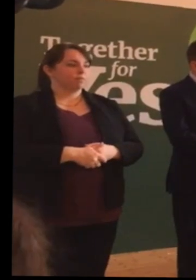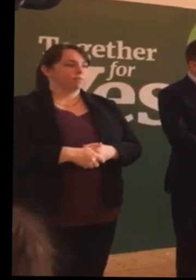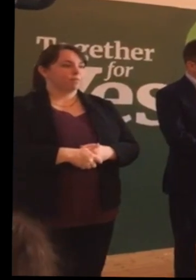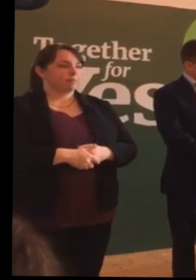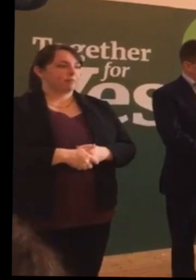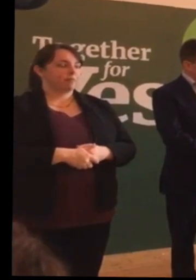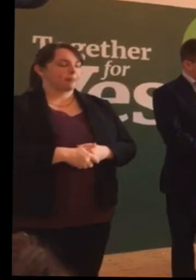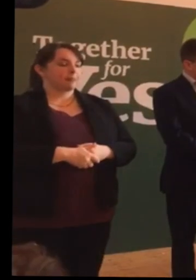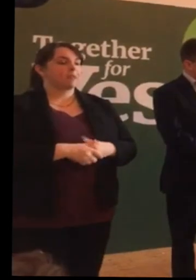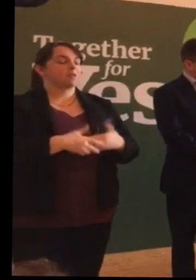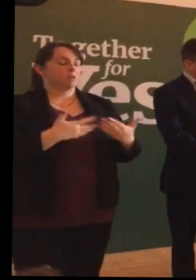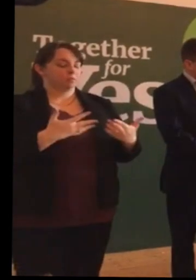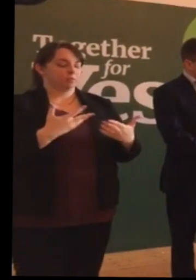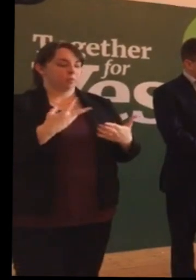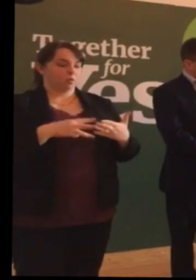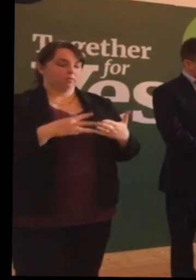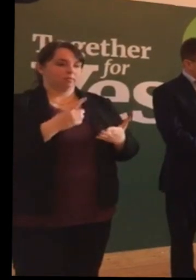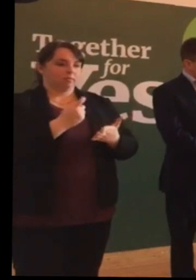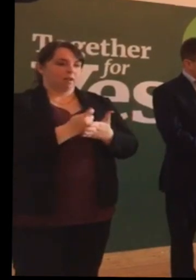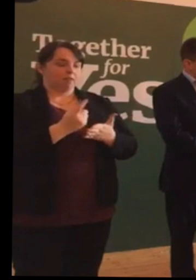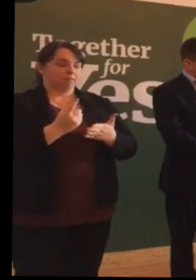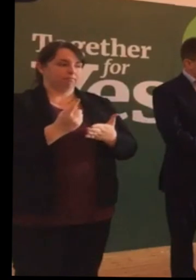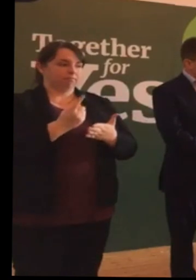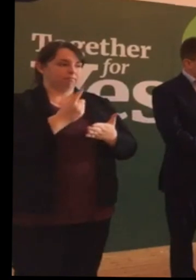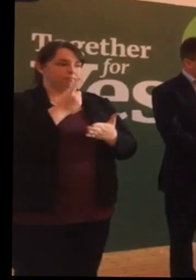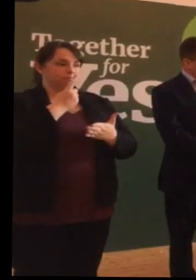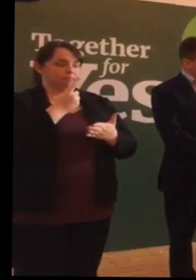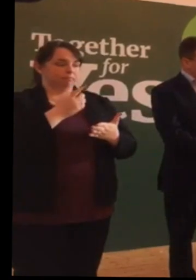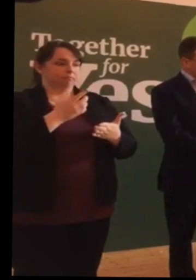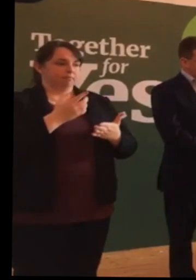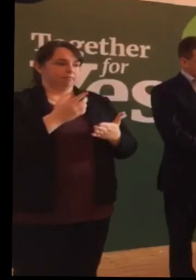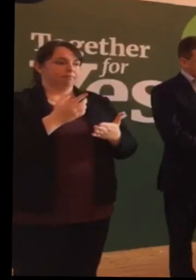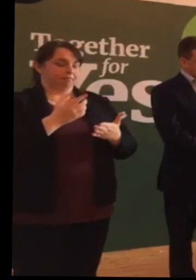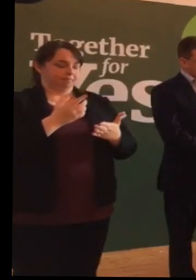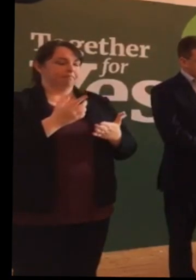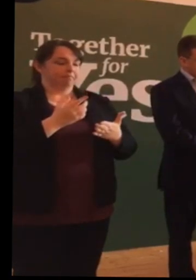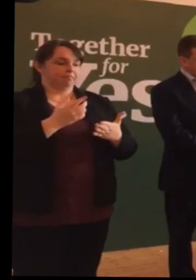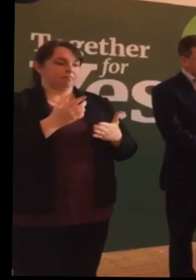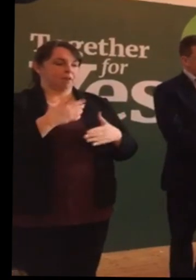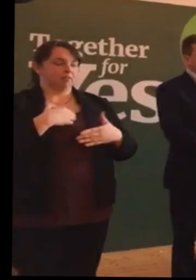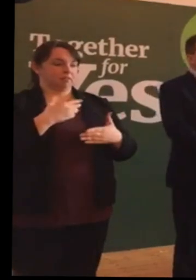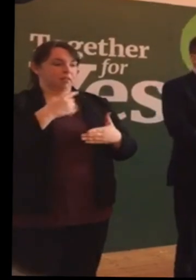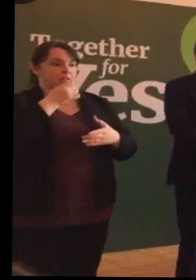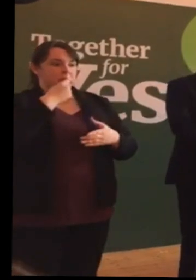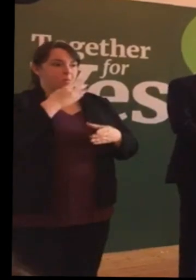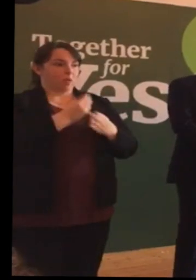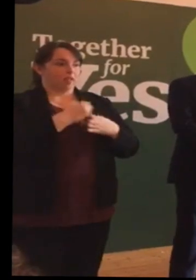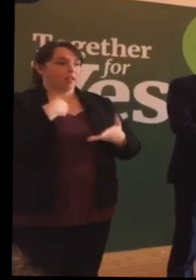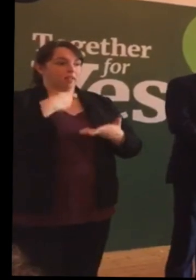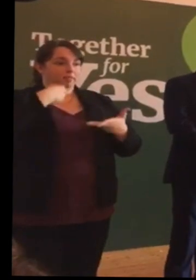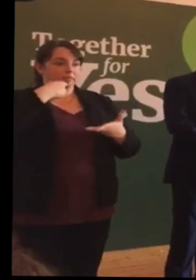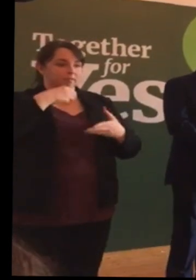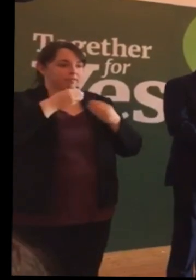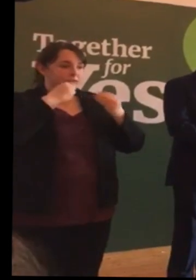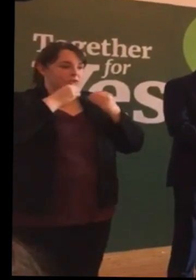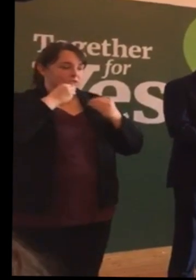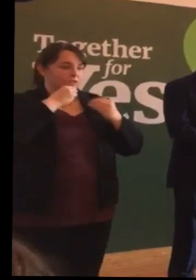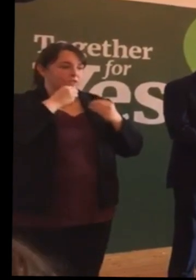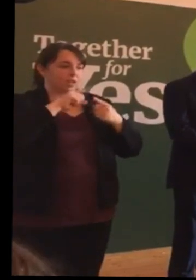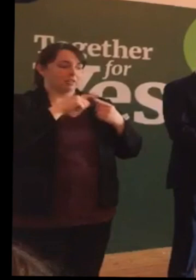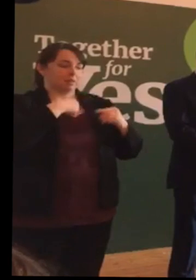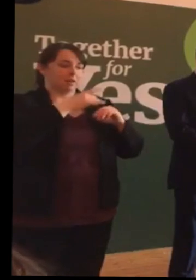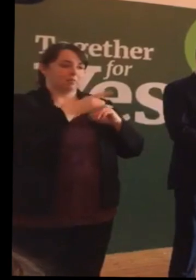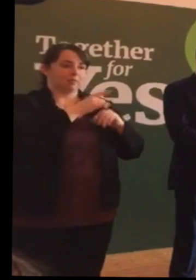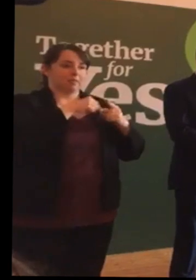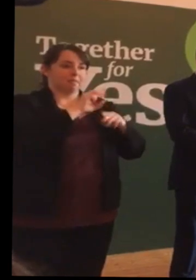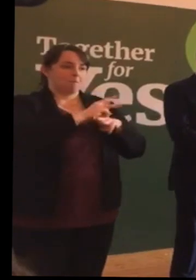And as it happened when it arrived, it arrived with my lunch and Gerry and my mum had left the room,